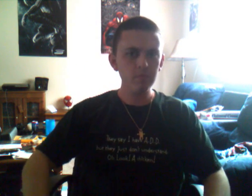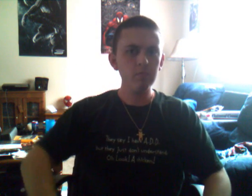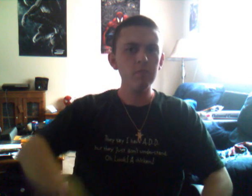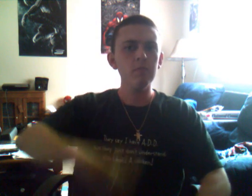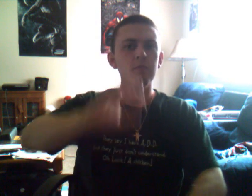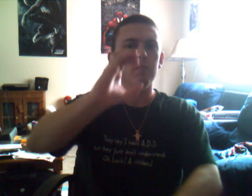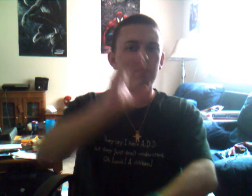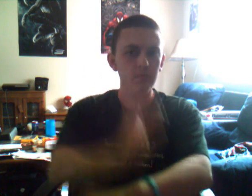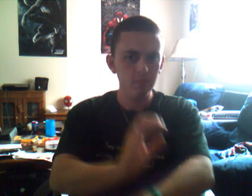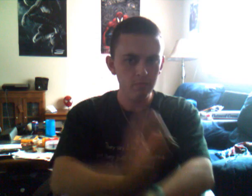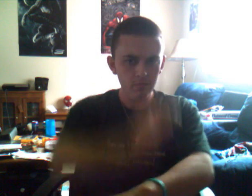To me